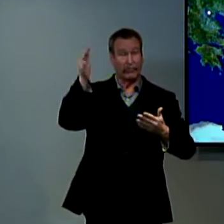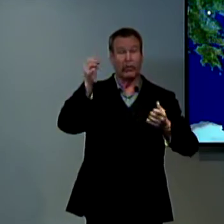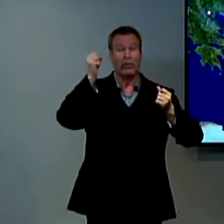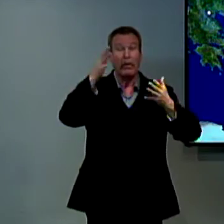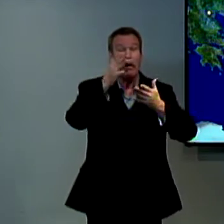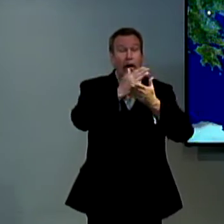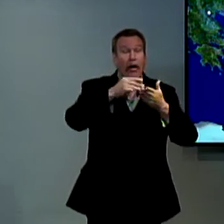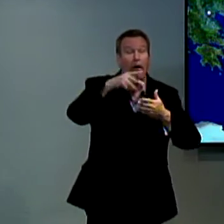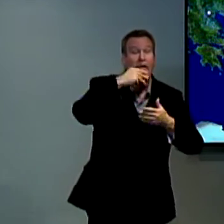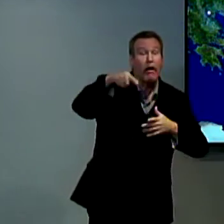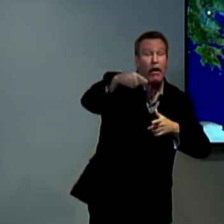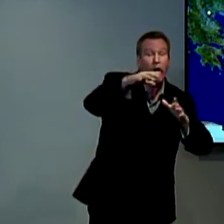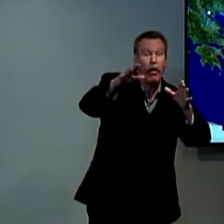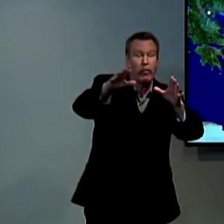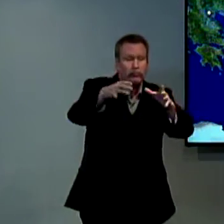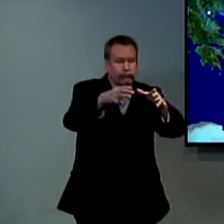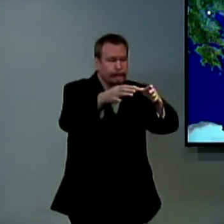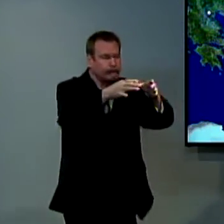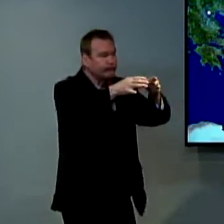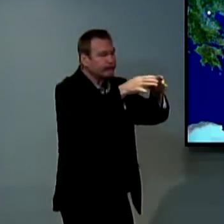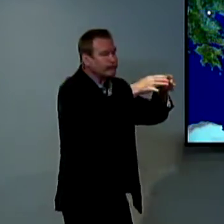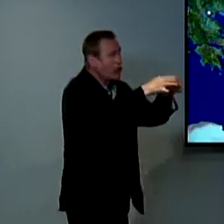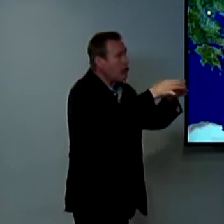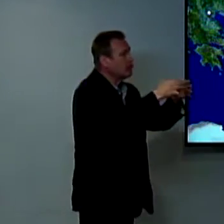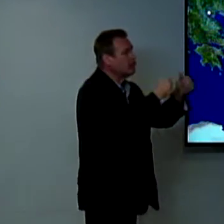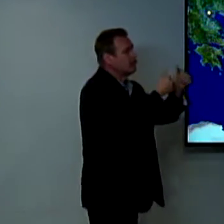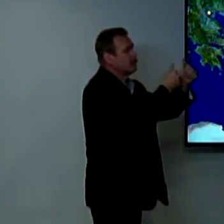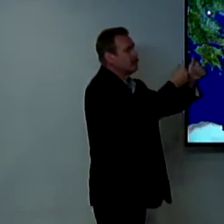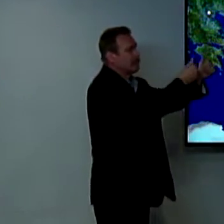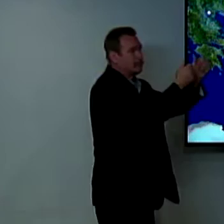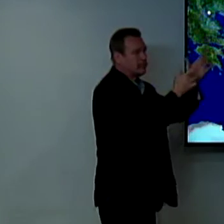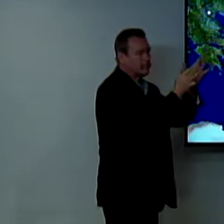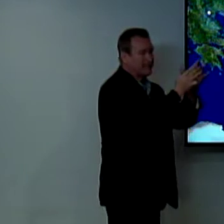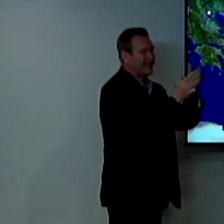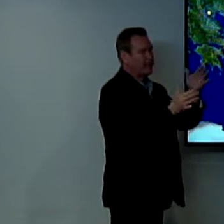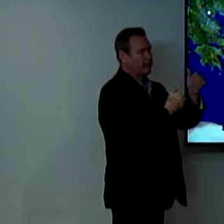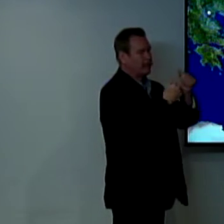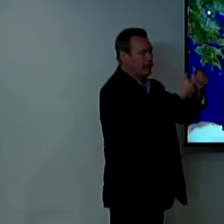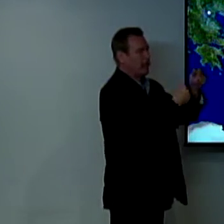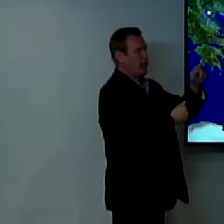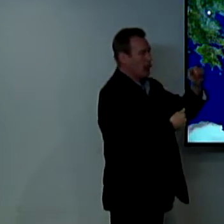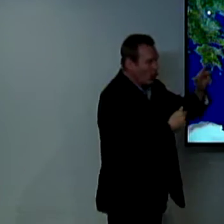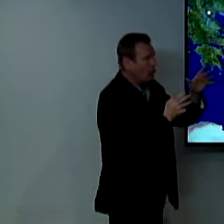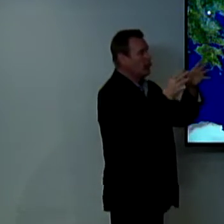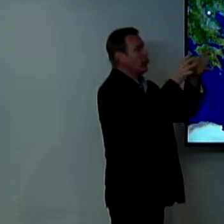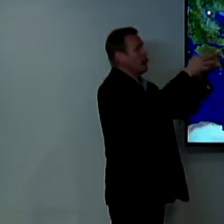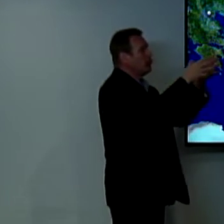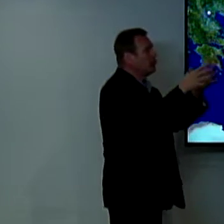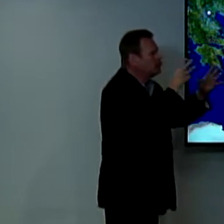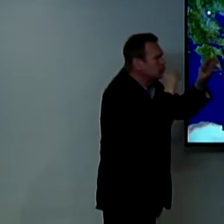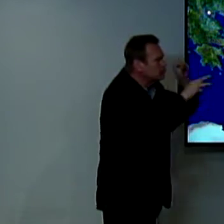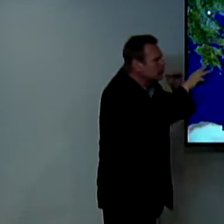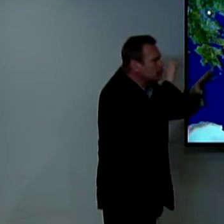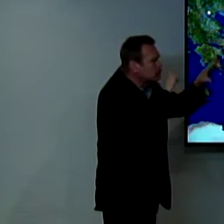because remember he was preaching to great crowds of people and some people afterwards would follow him